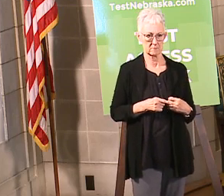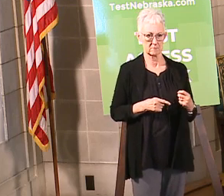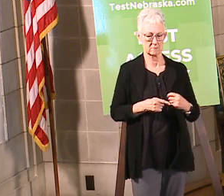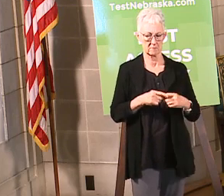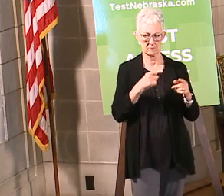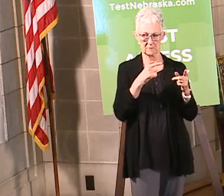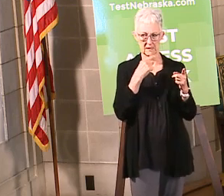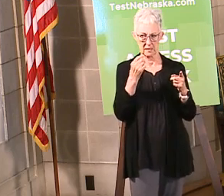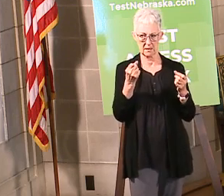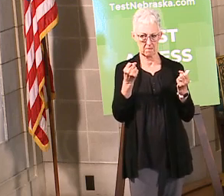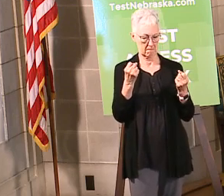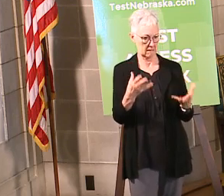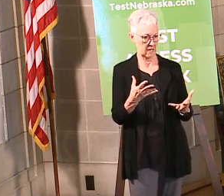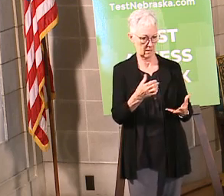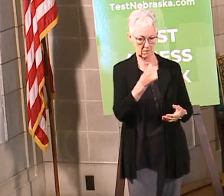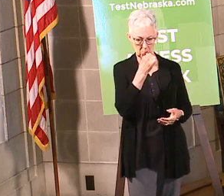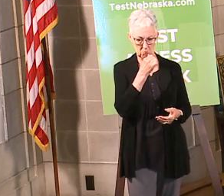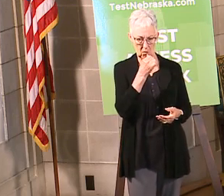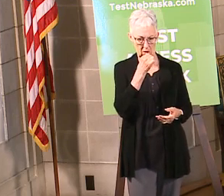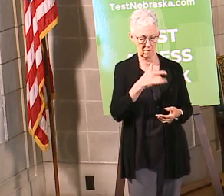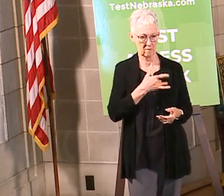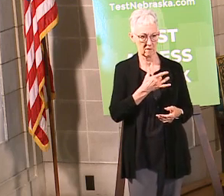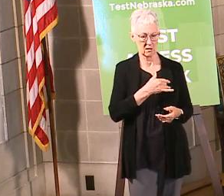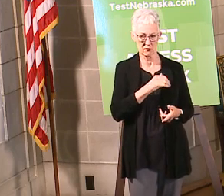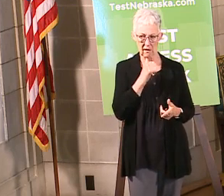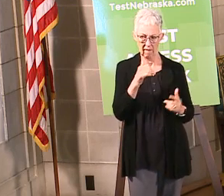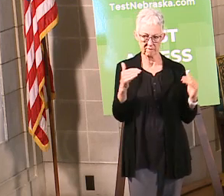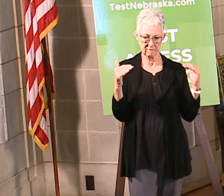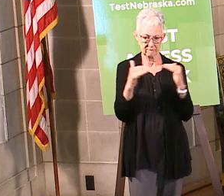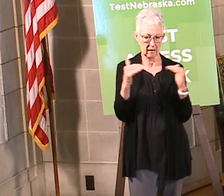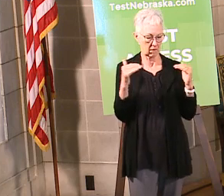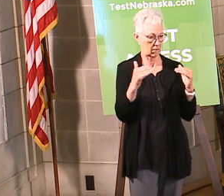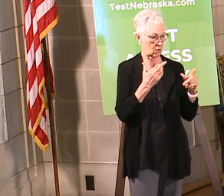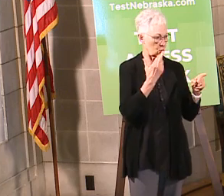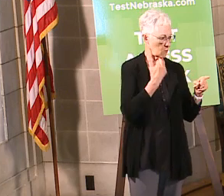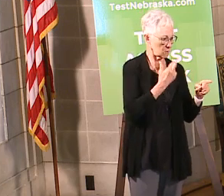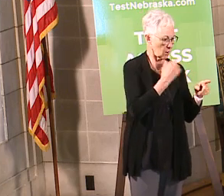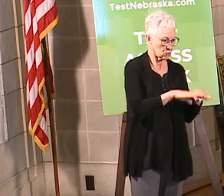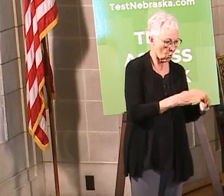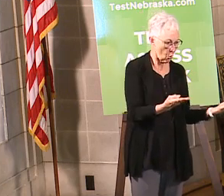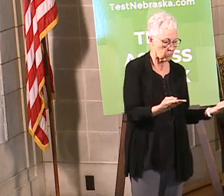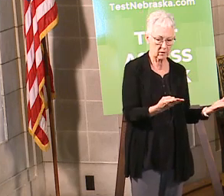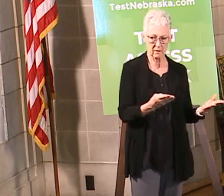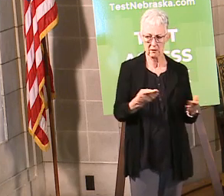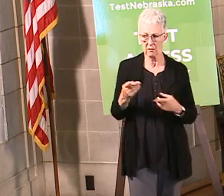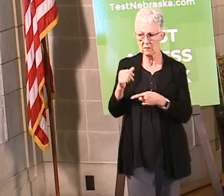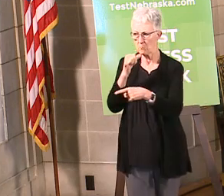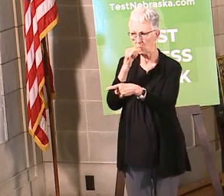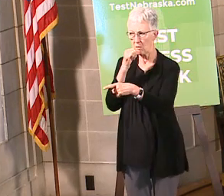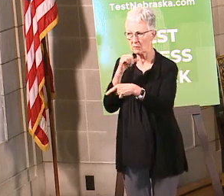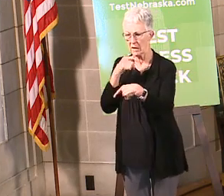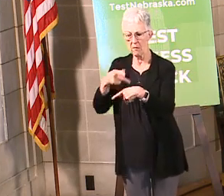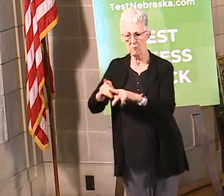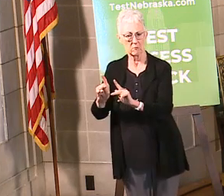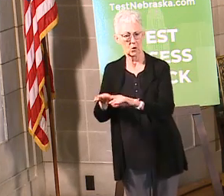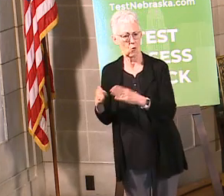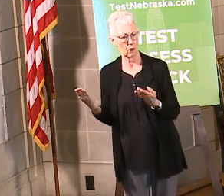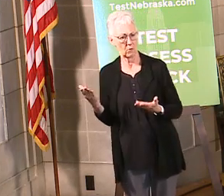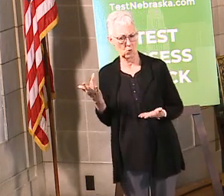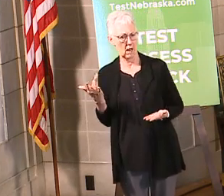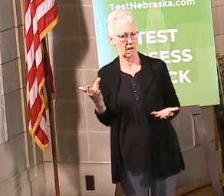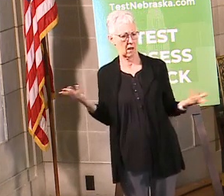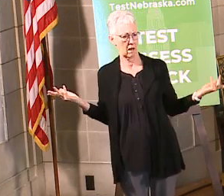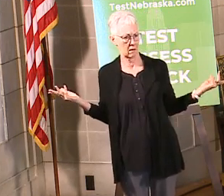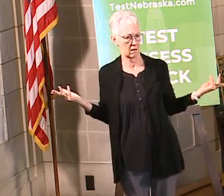unfairly. Do we think they'll be open by June 1st? What factors do them stay in place? Bill Schammer says, hey,